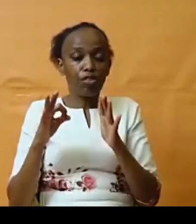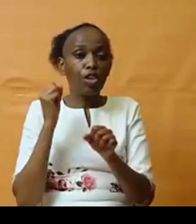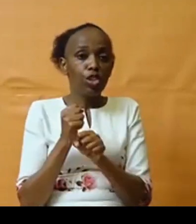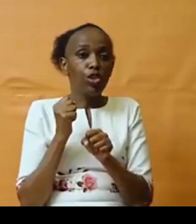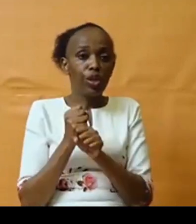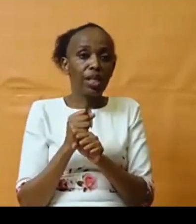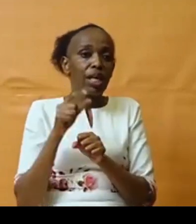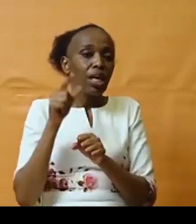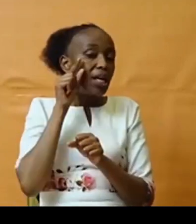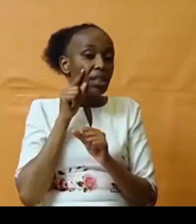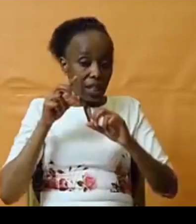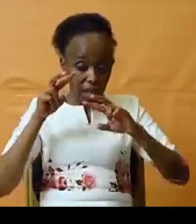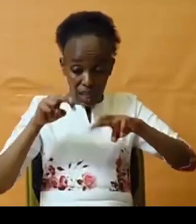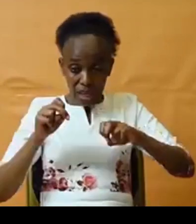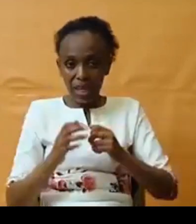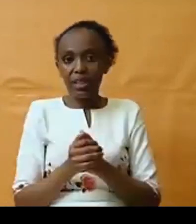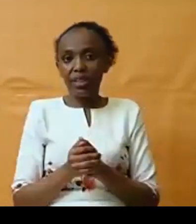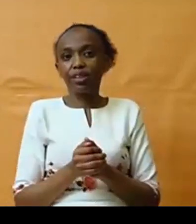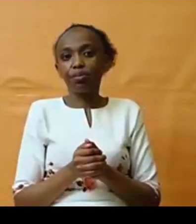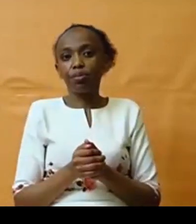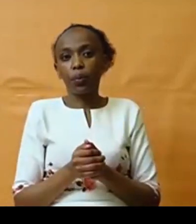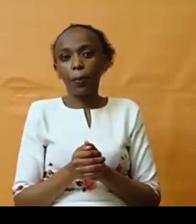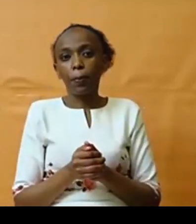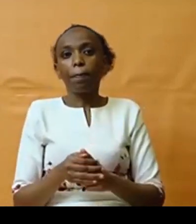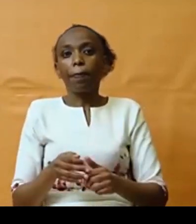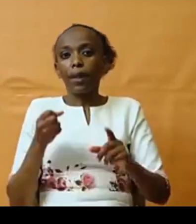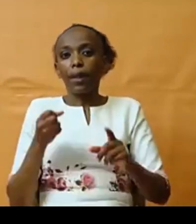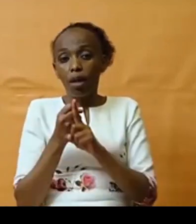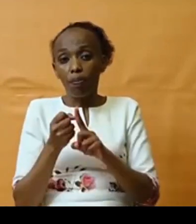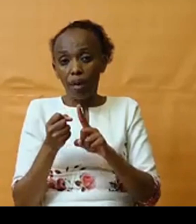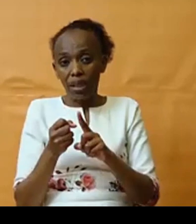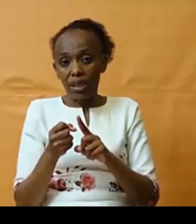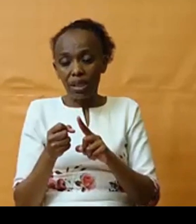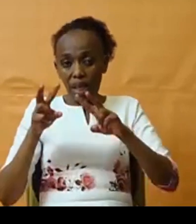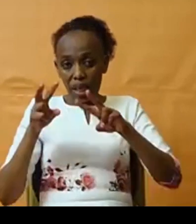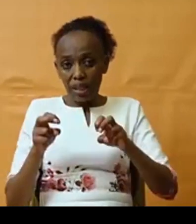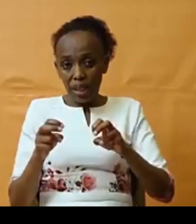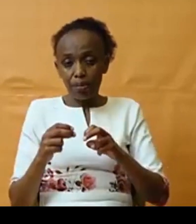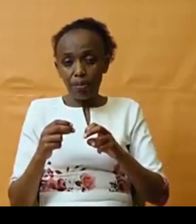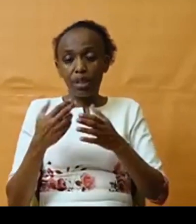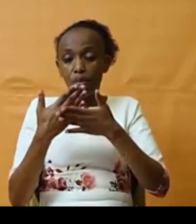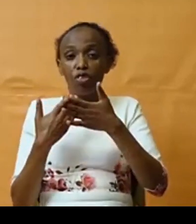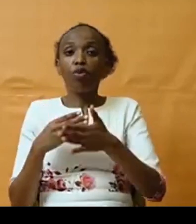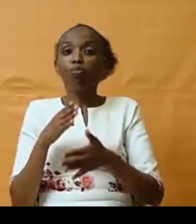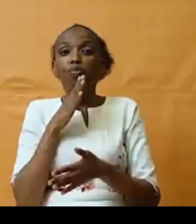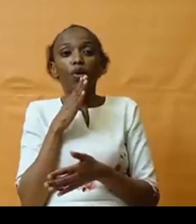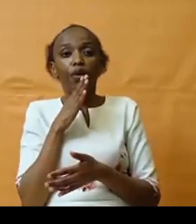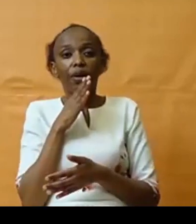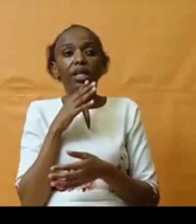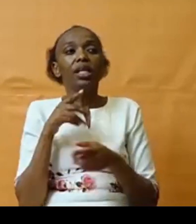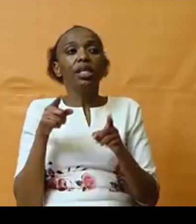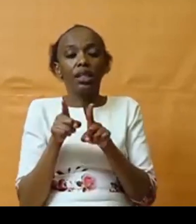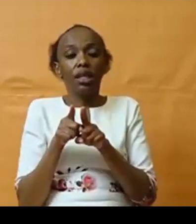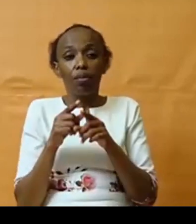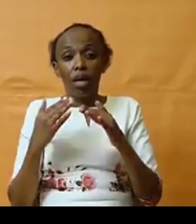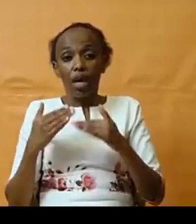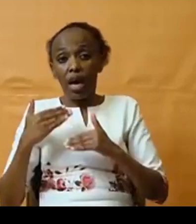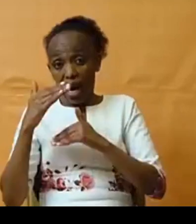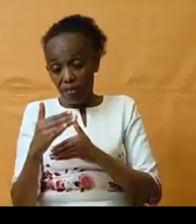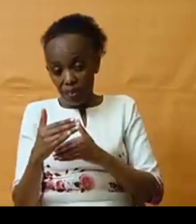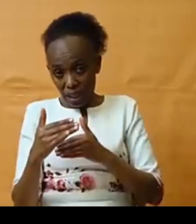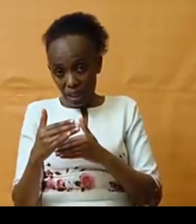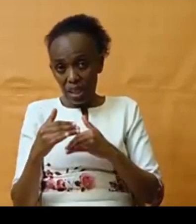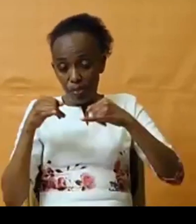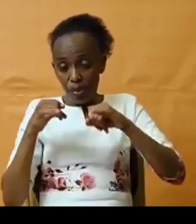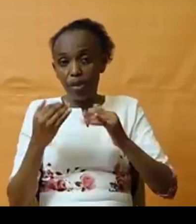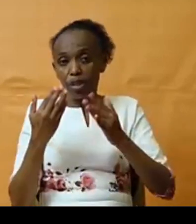gender analysis, impact assessments prior to borrowing and even after implementation of a program,